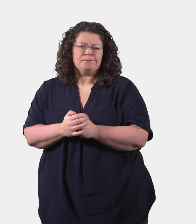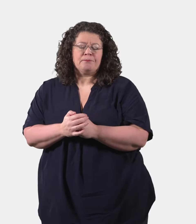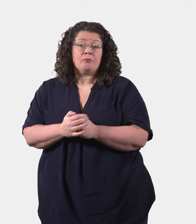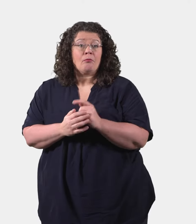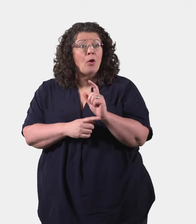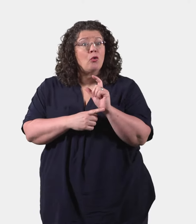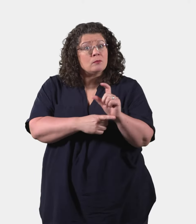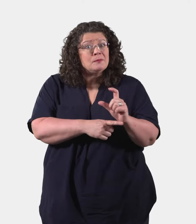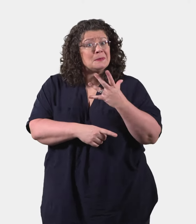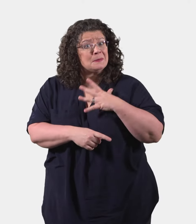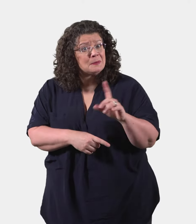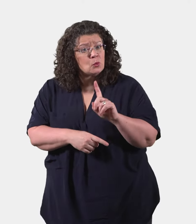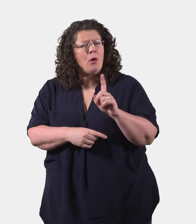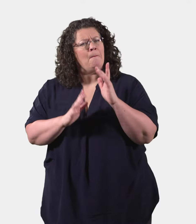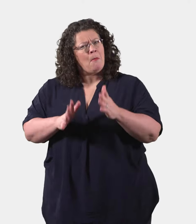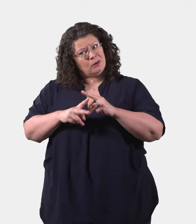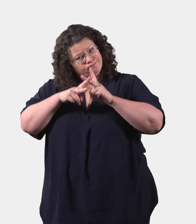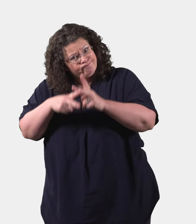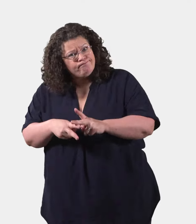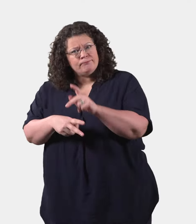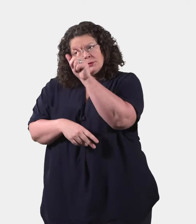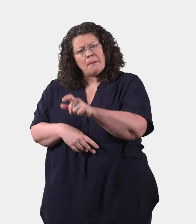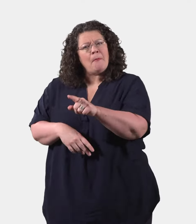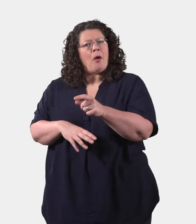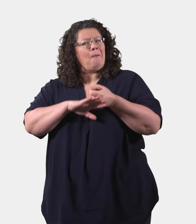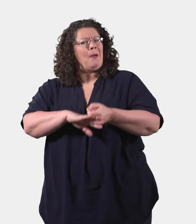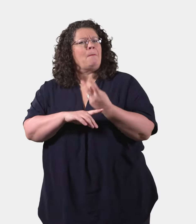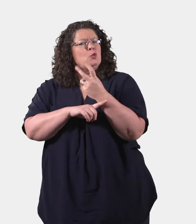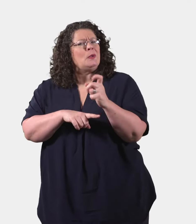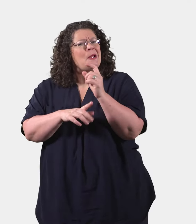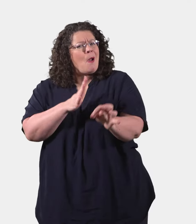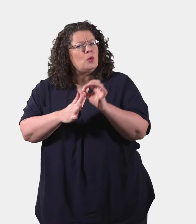To get Carer's Credit, you must care for someone for at least 20 hours a week.